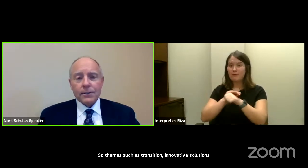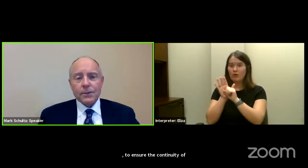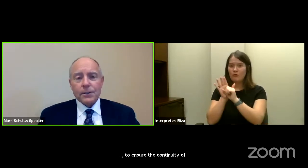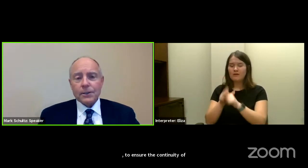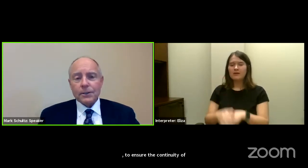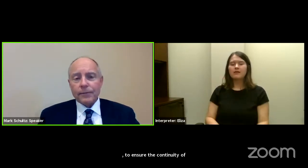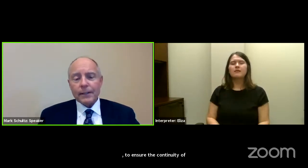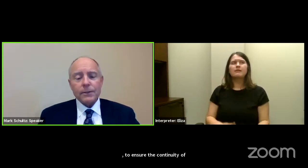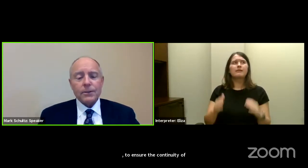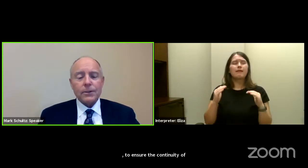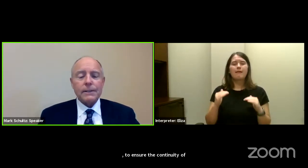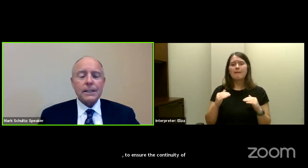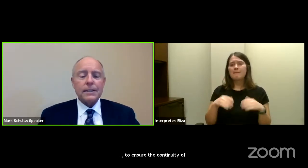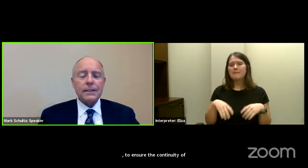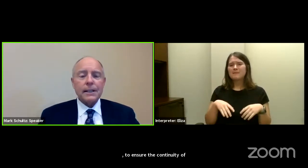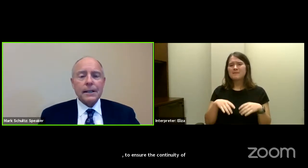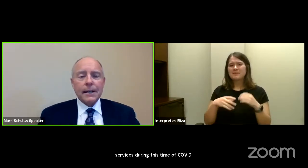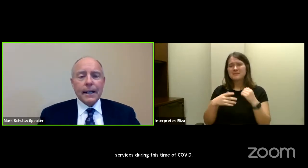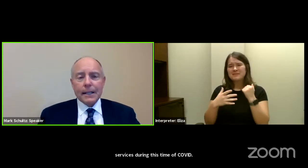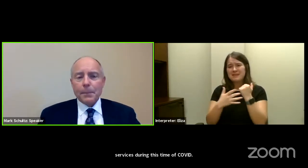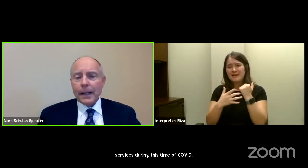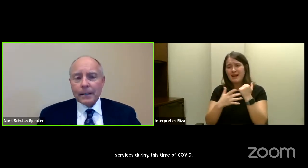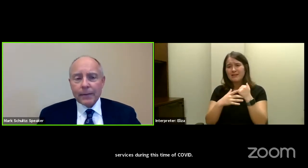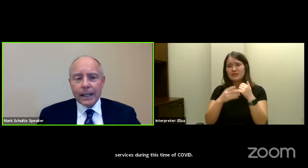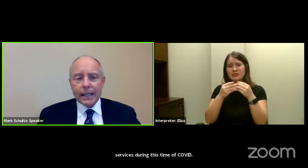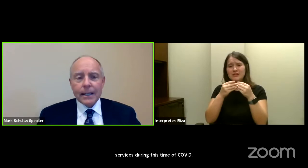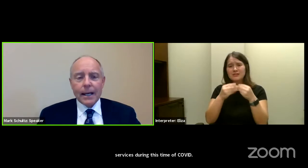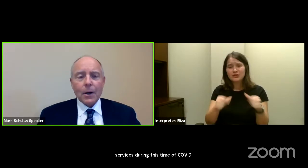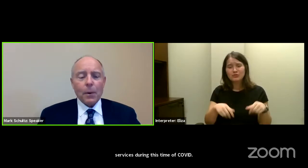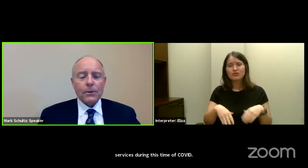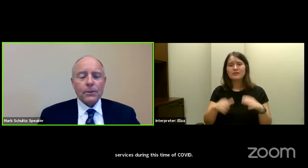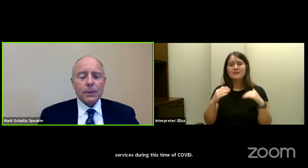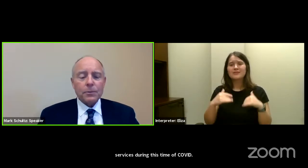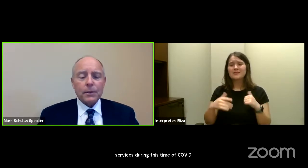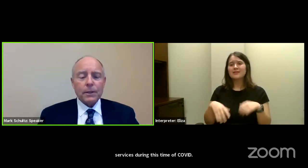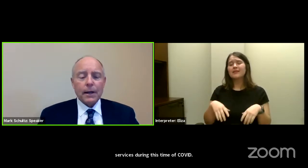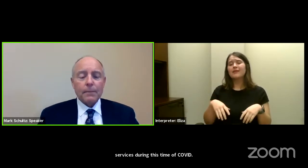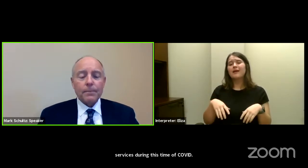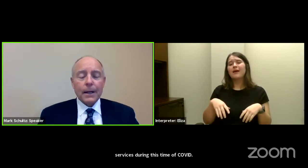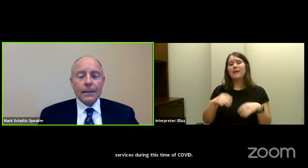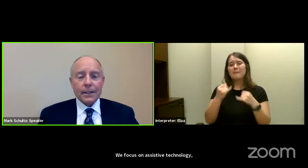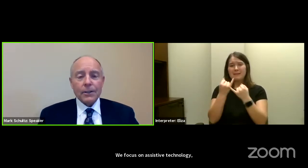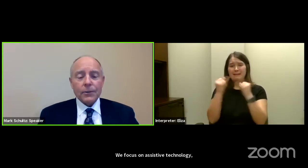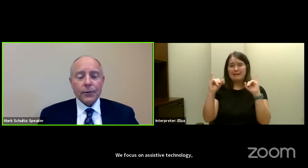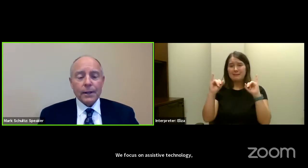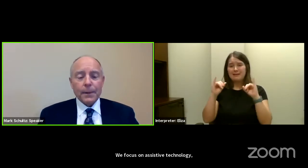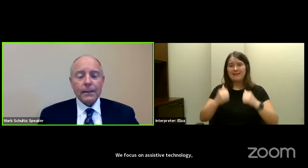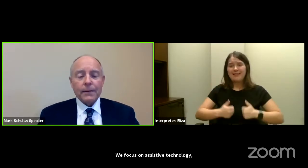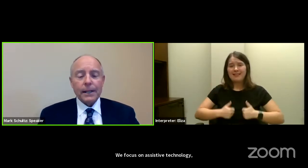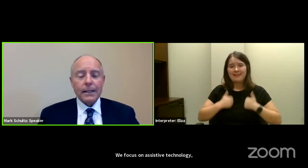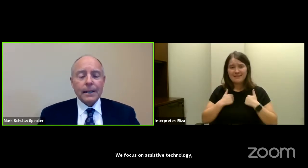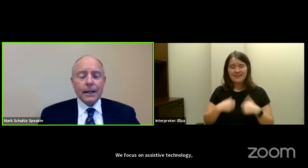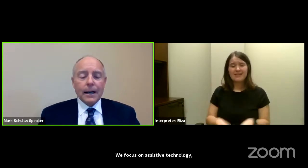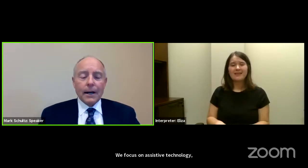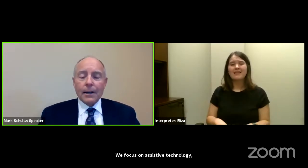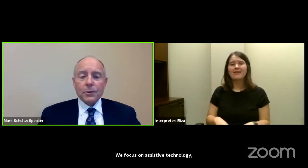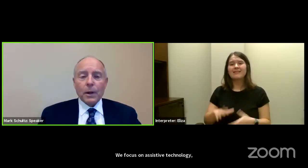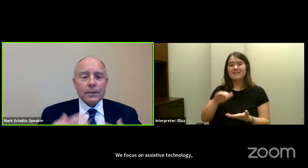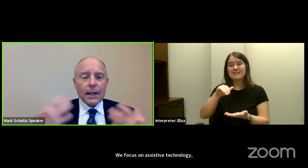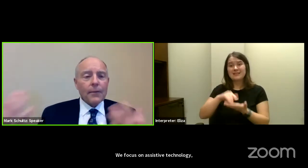technology solutions, veteran services, independent living in our partnerships with Centers for Independent Living,